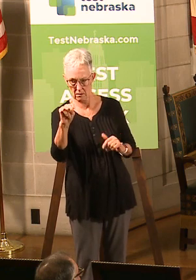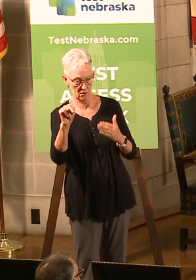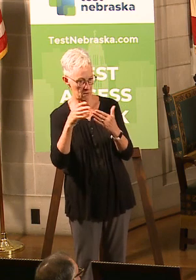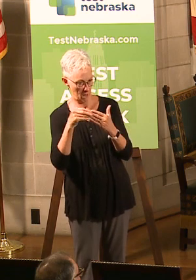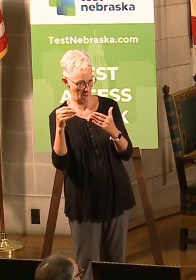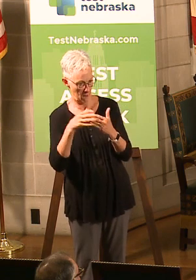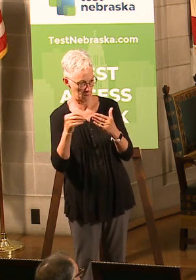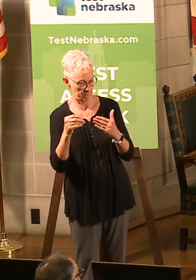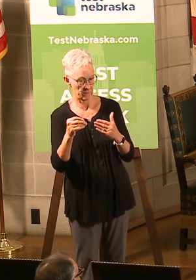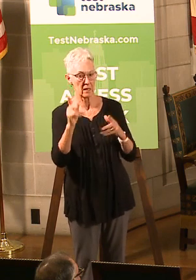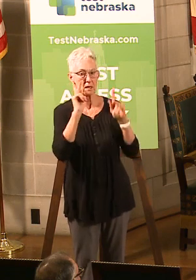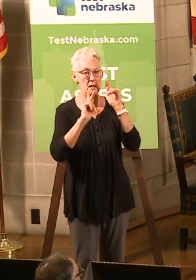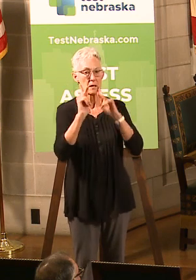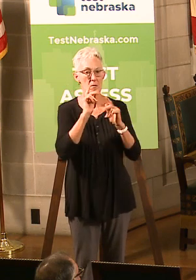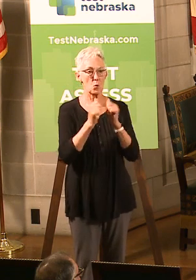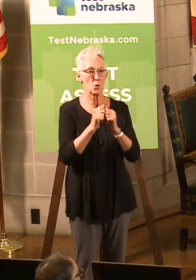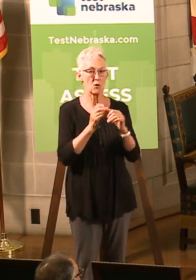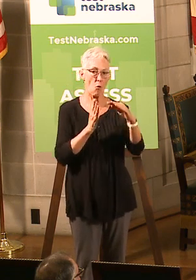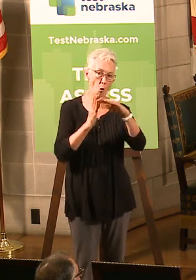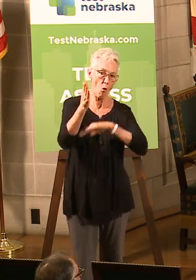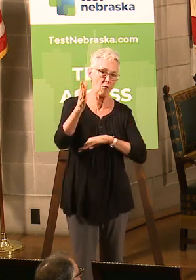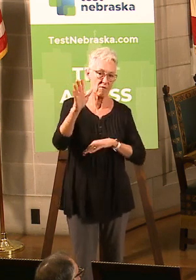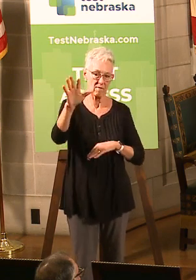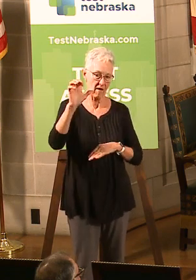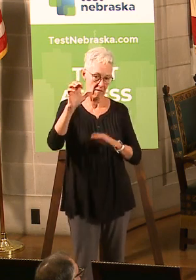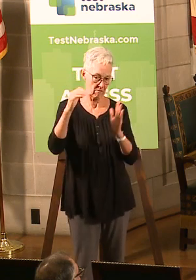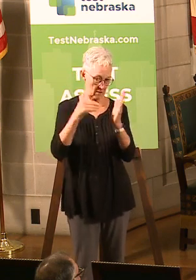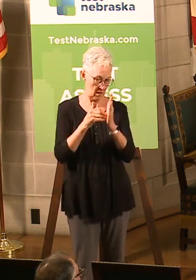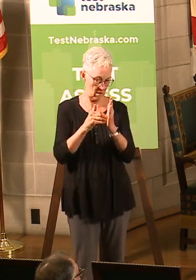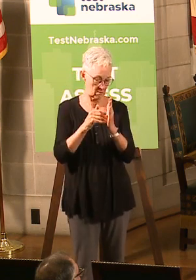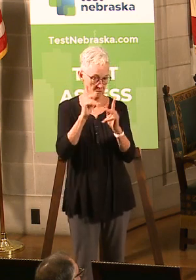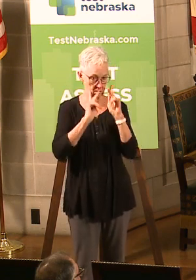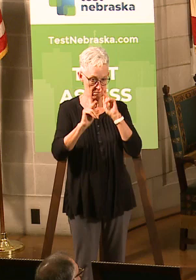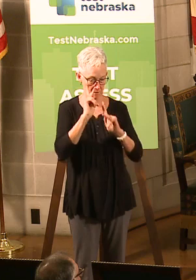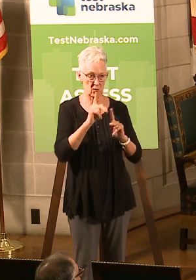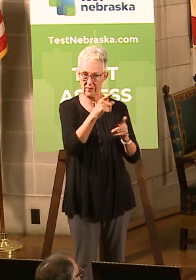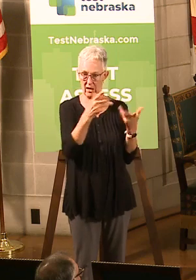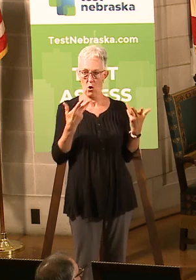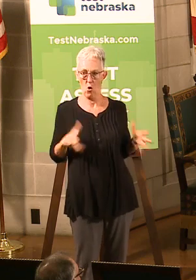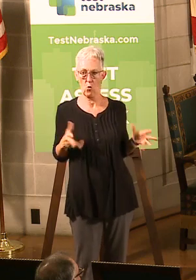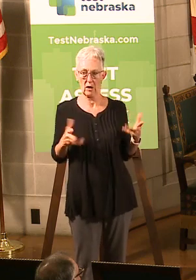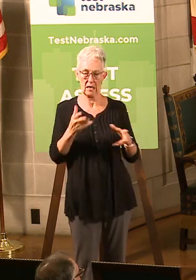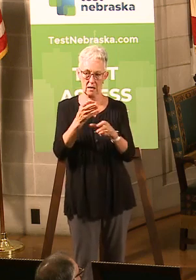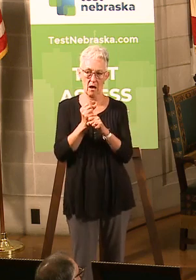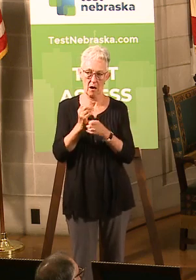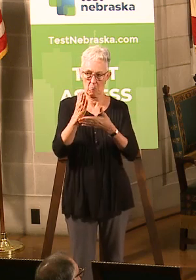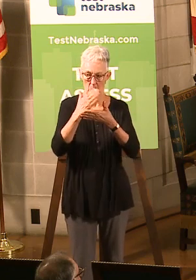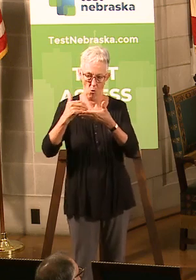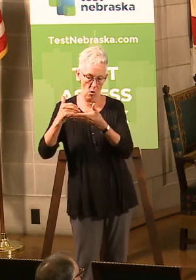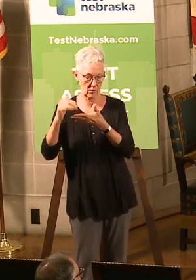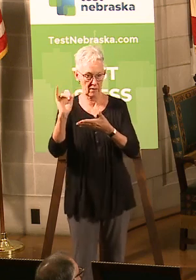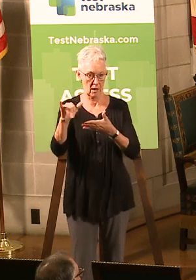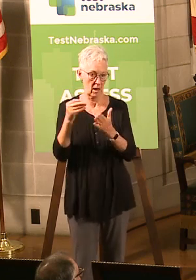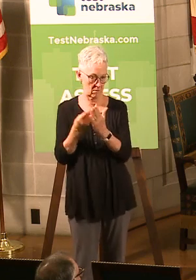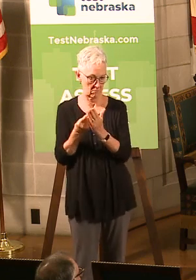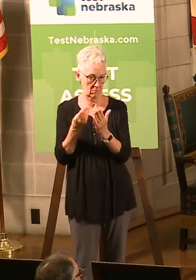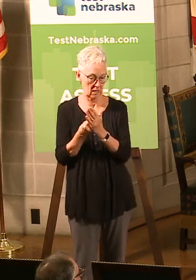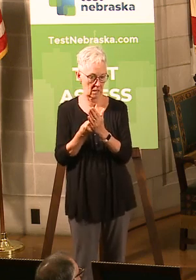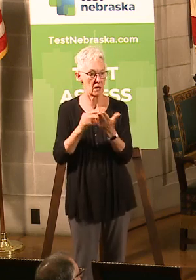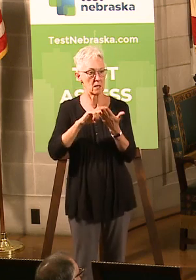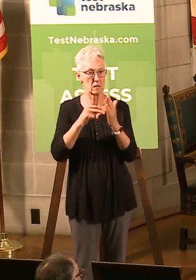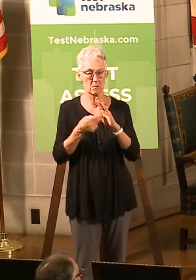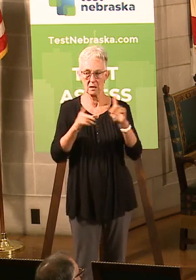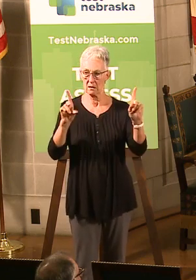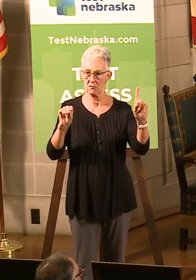of over $500,000, they got their share of that money going to the state. Here in Nebraska, that means that Douglas County is